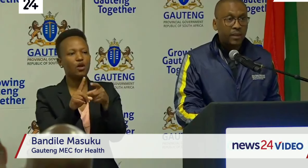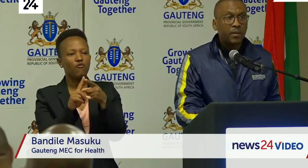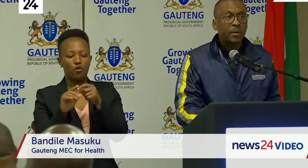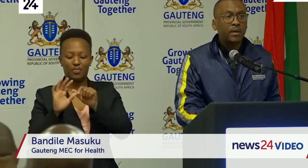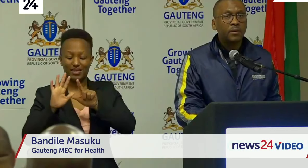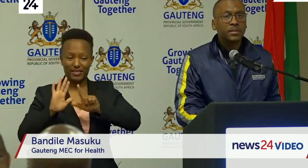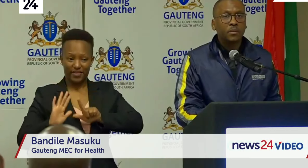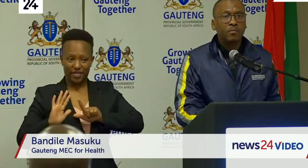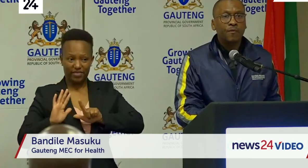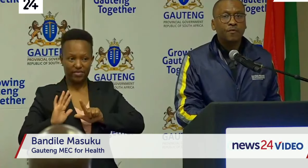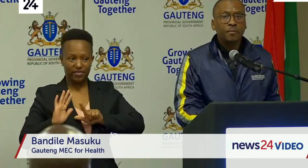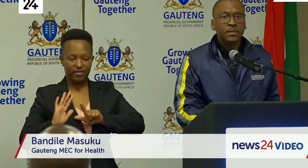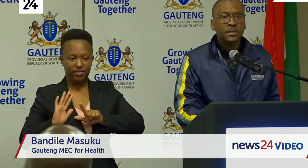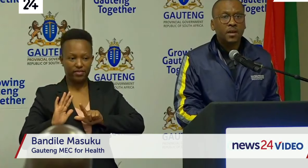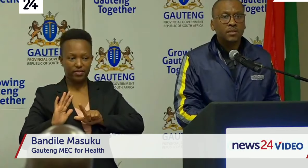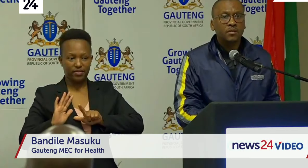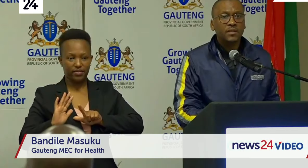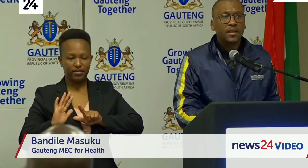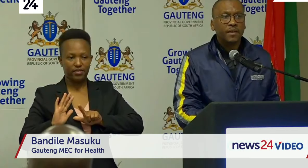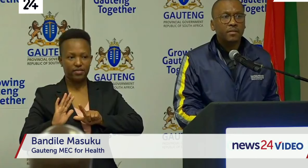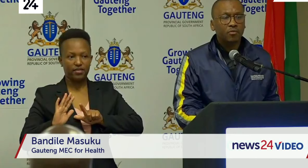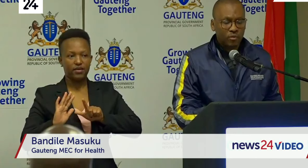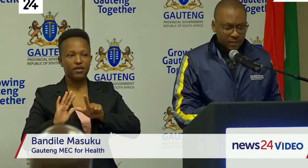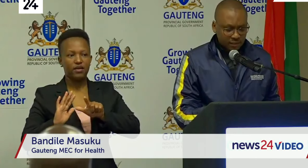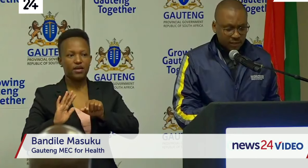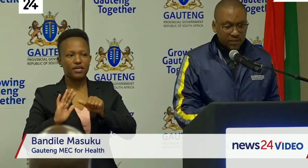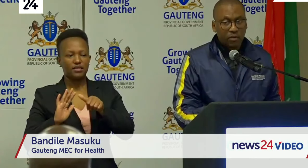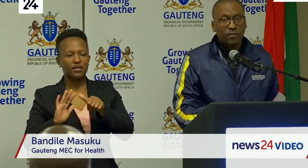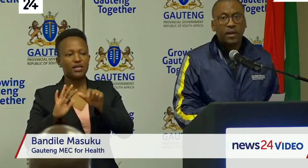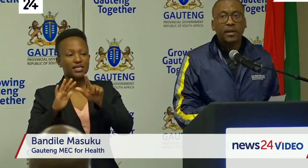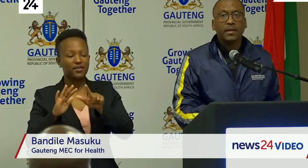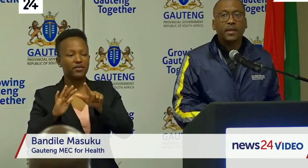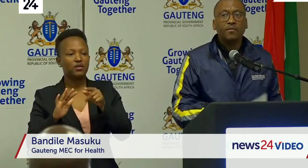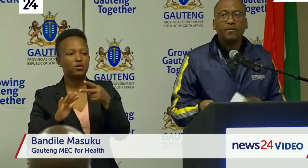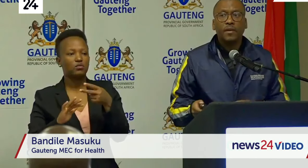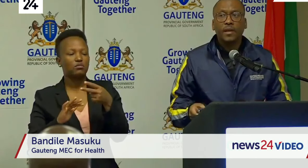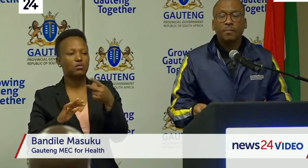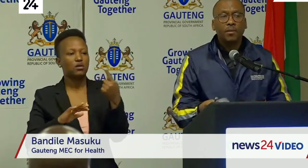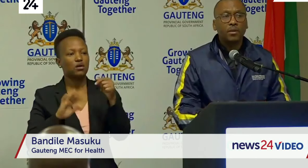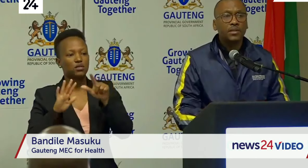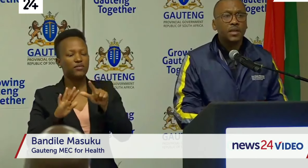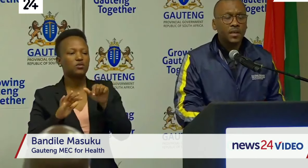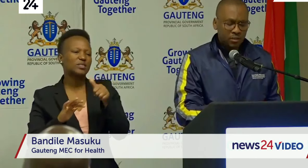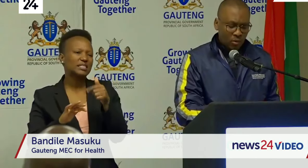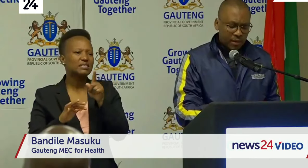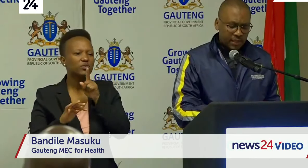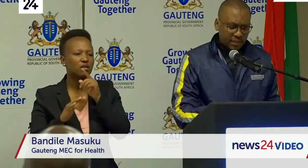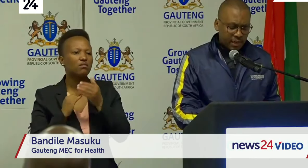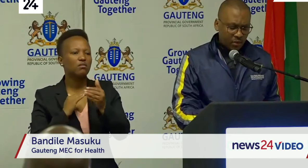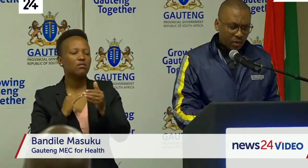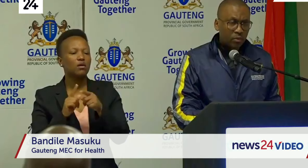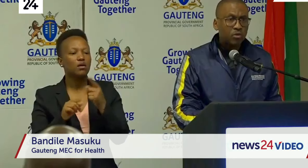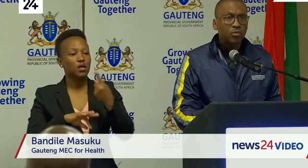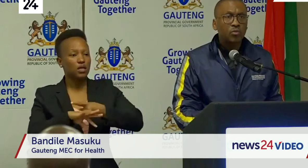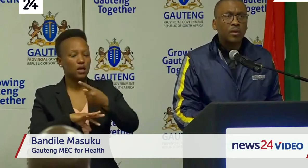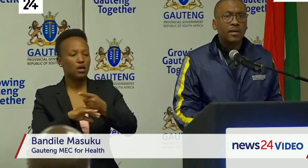and I think we moved from 6,000 on the 7th to 26 over a day of period so we are certain